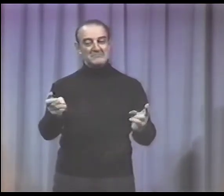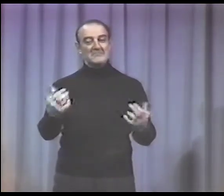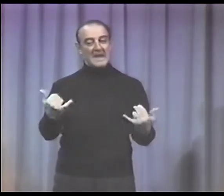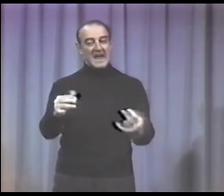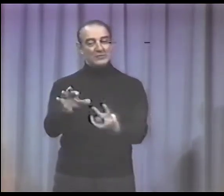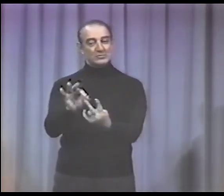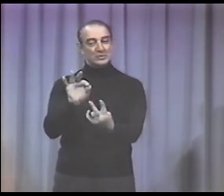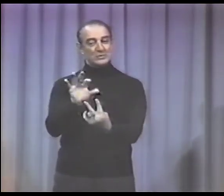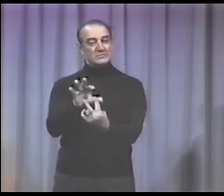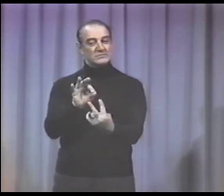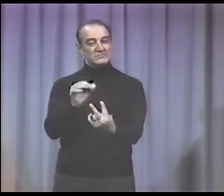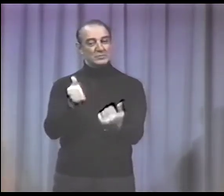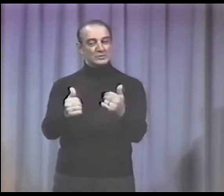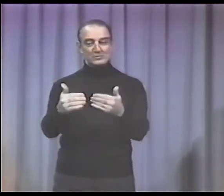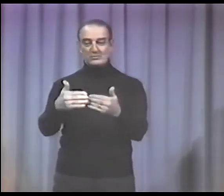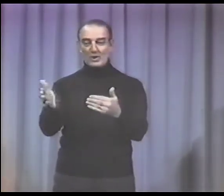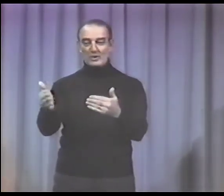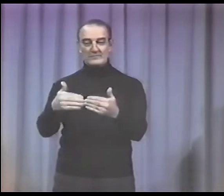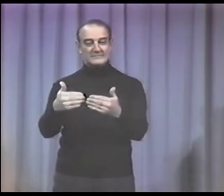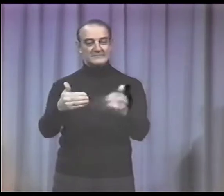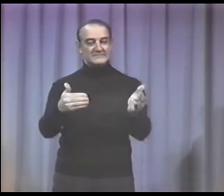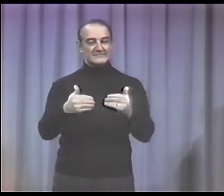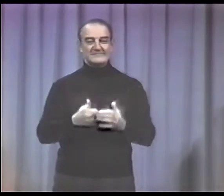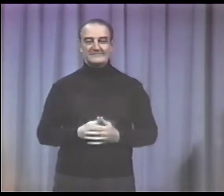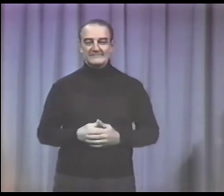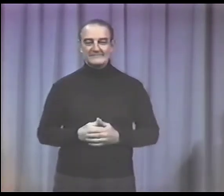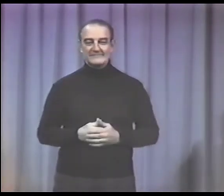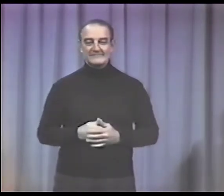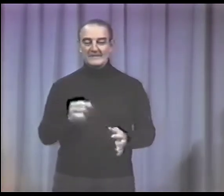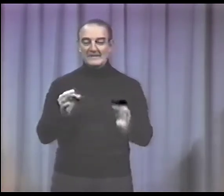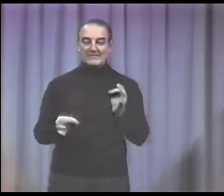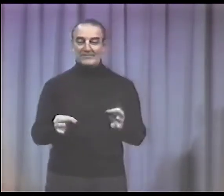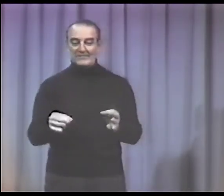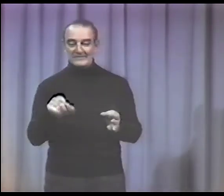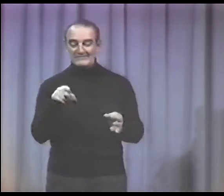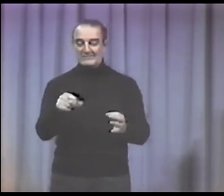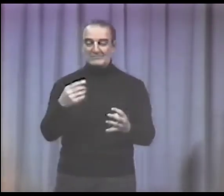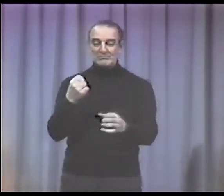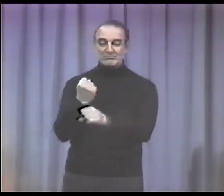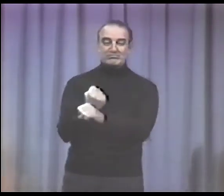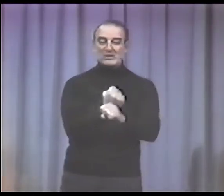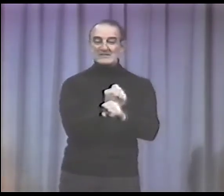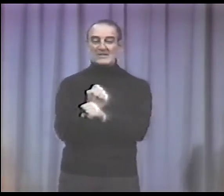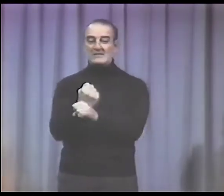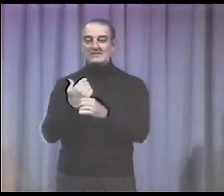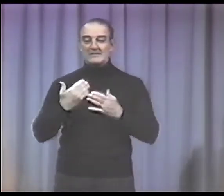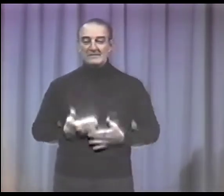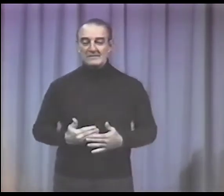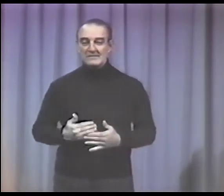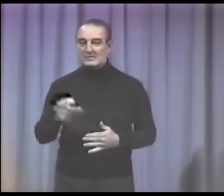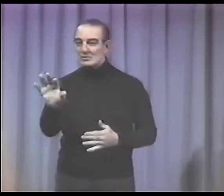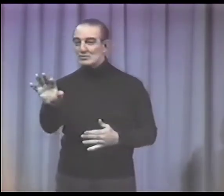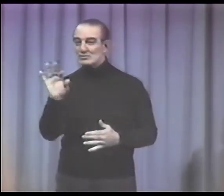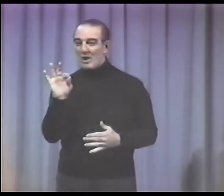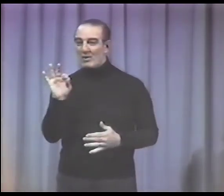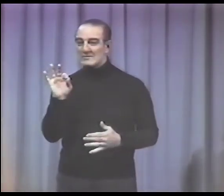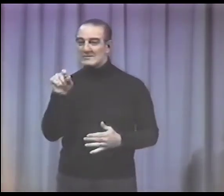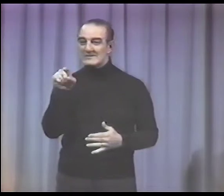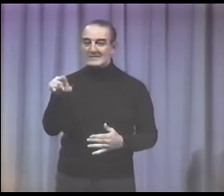And the king would order the prisoner to choose a door. If the